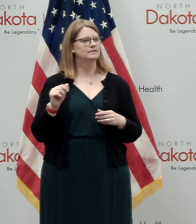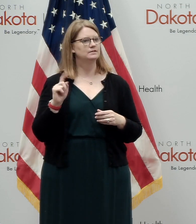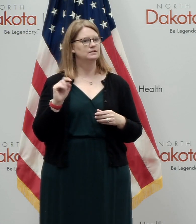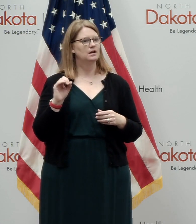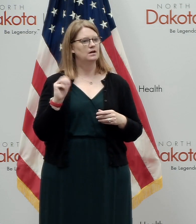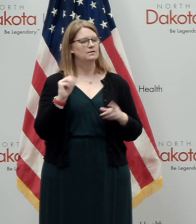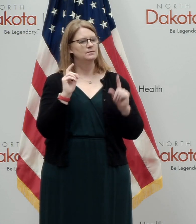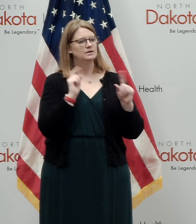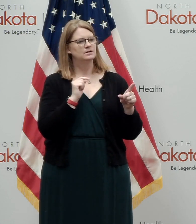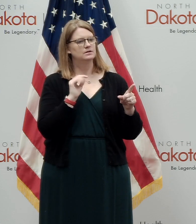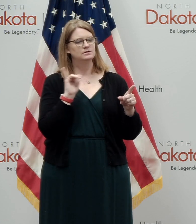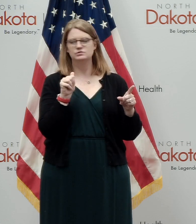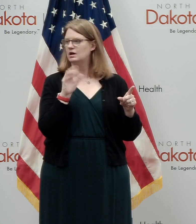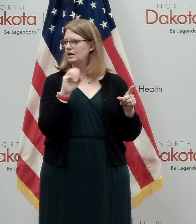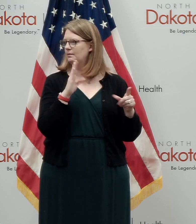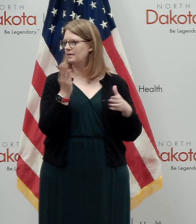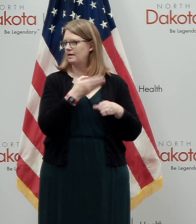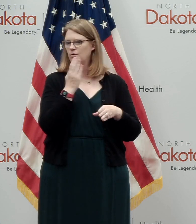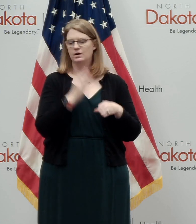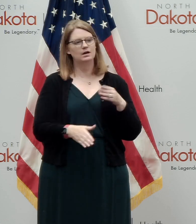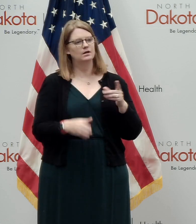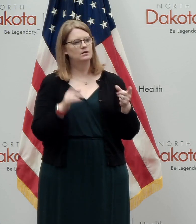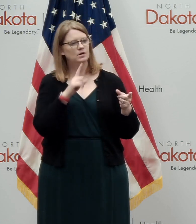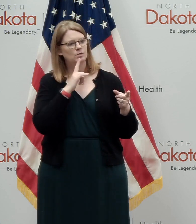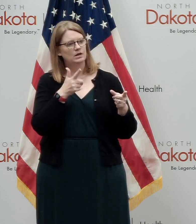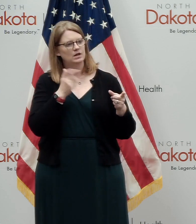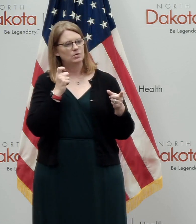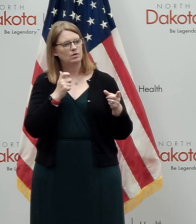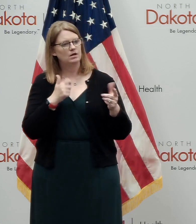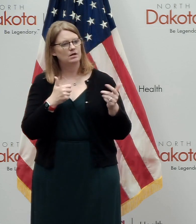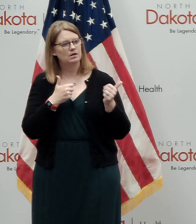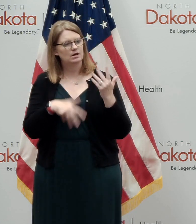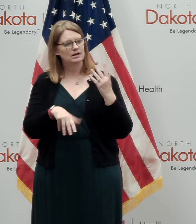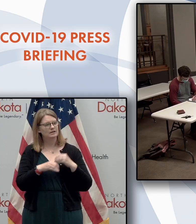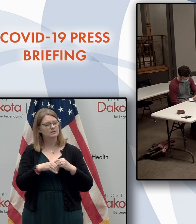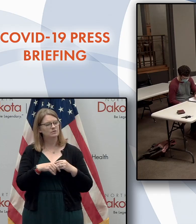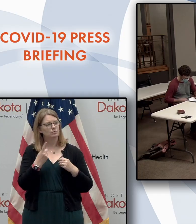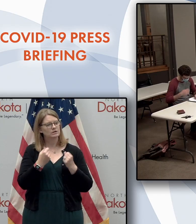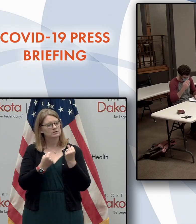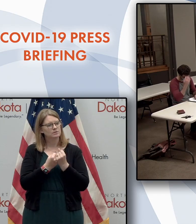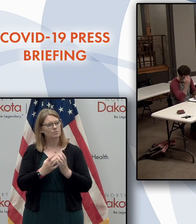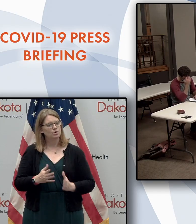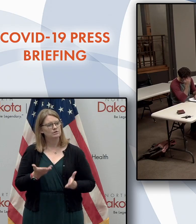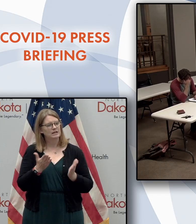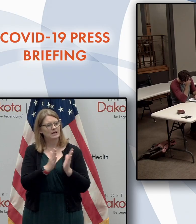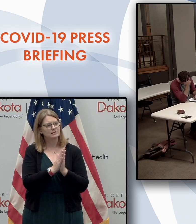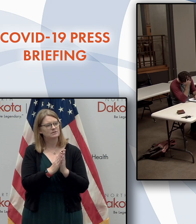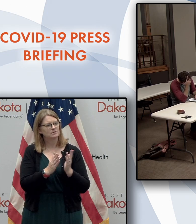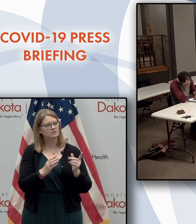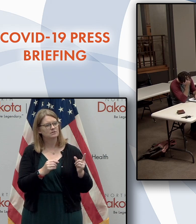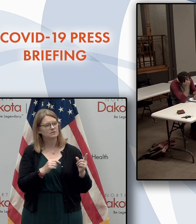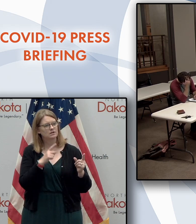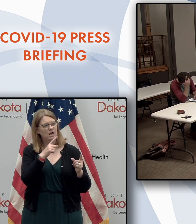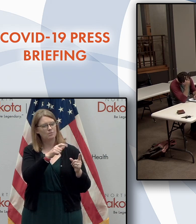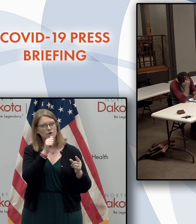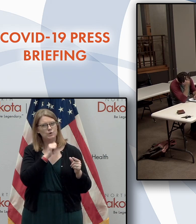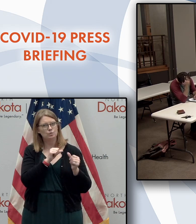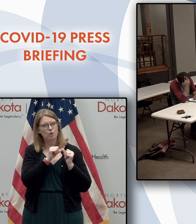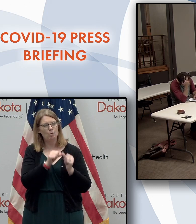Tom, Tom, Tom, then Jacob, and then we're done. Just for real quick follow-up. One of your supporters asked, how are you coping?